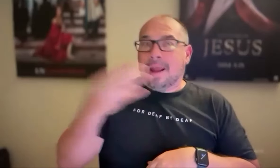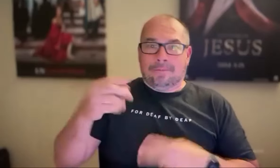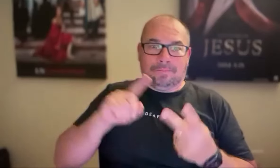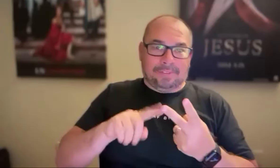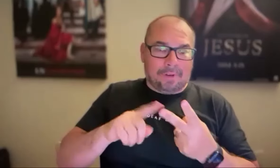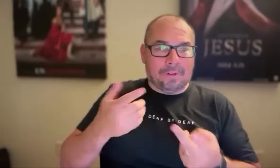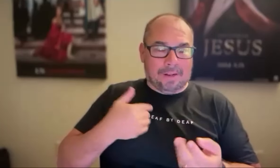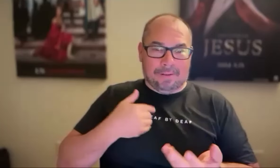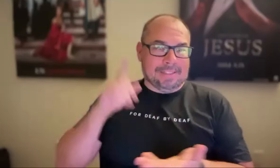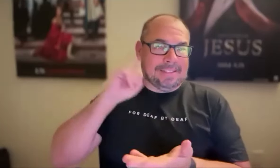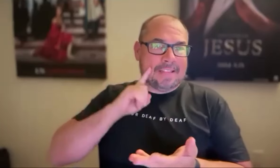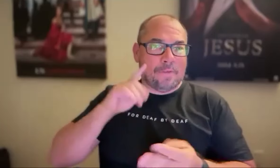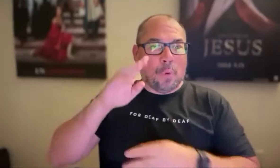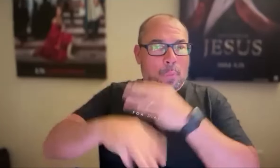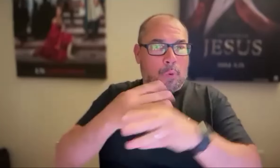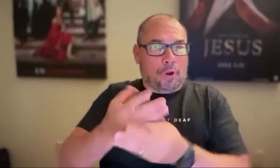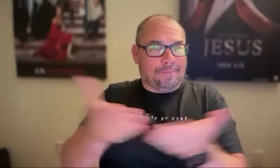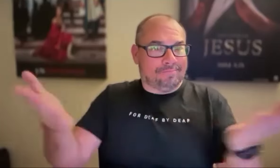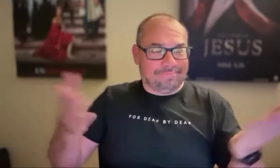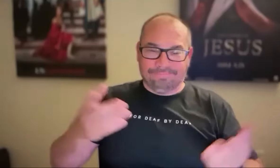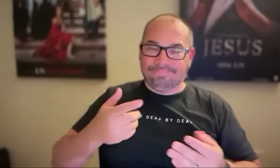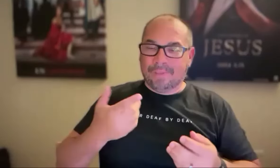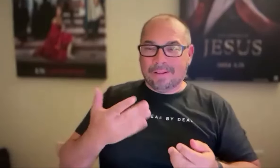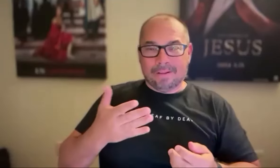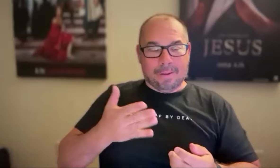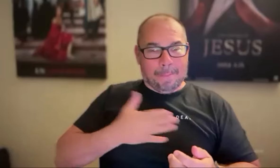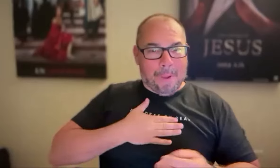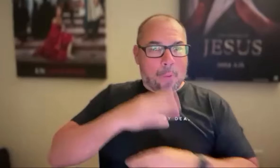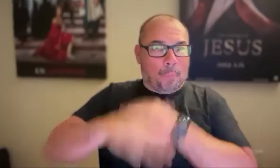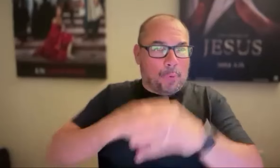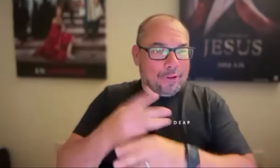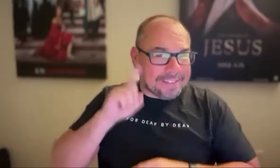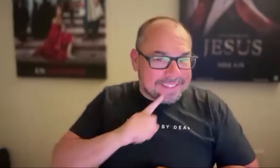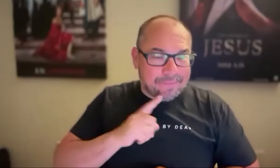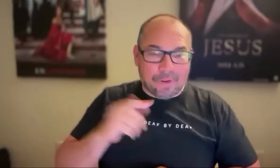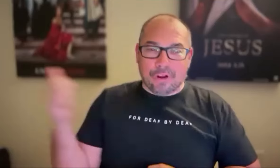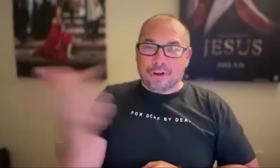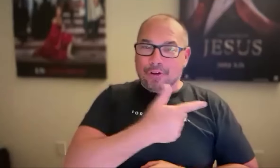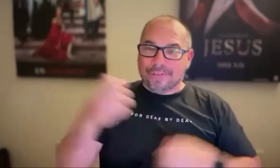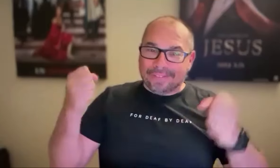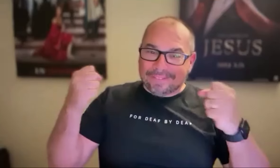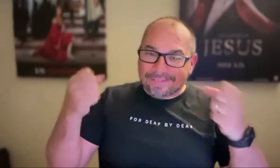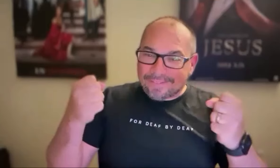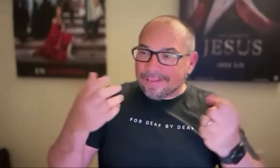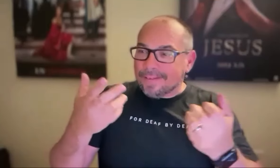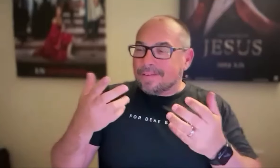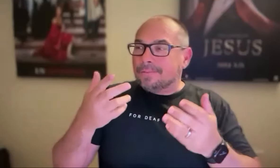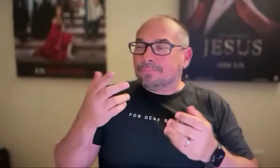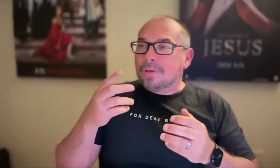being deaf, obviously, I'm a part of the deaf world. Most of the people I spend time with, sign